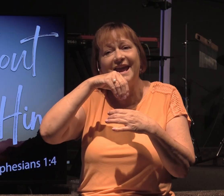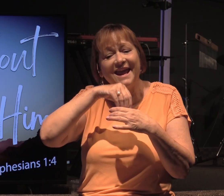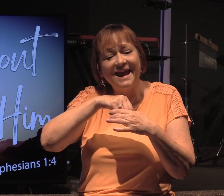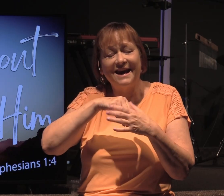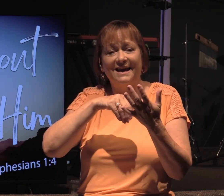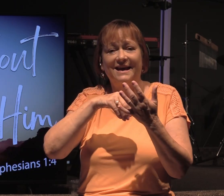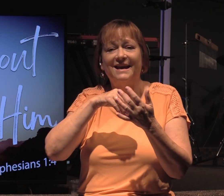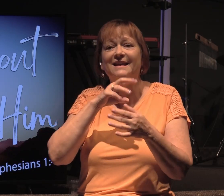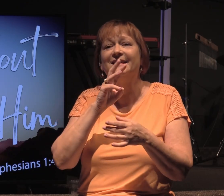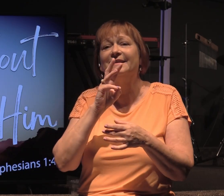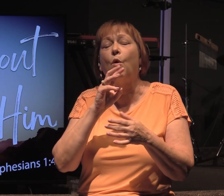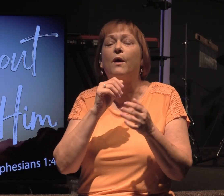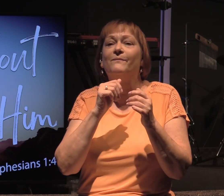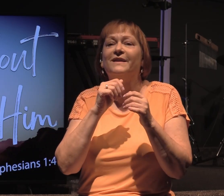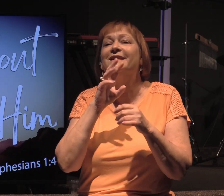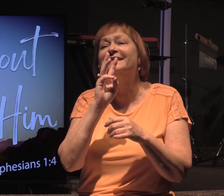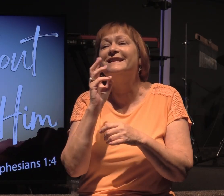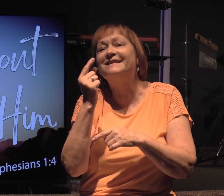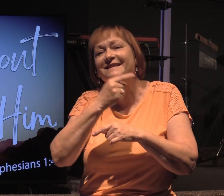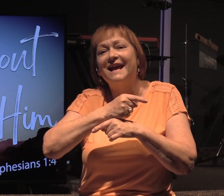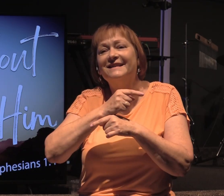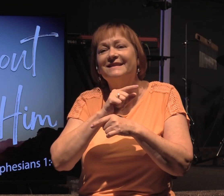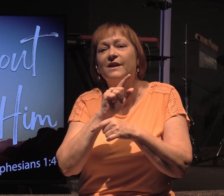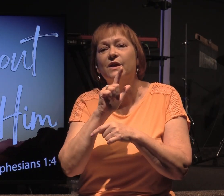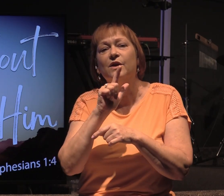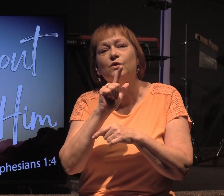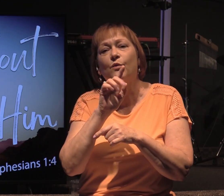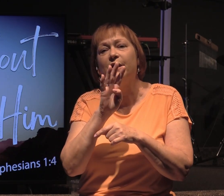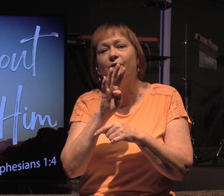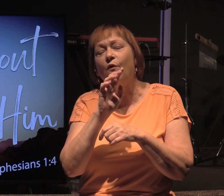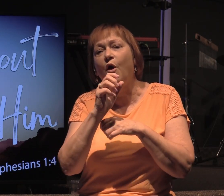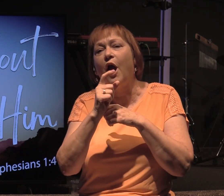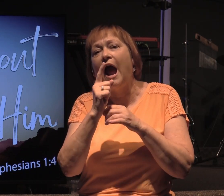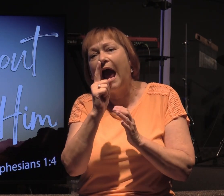six days 24 hour days